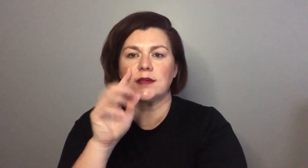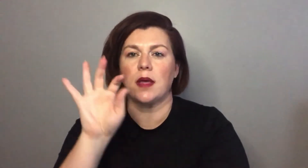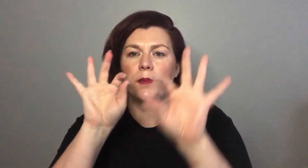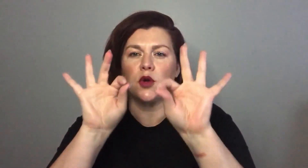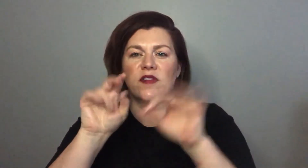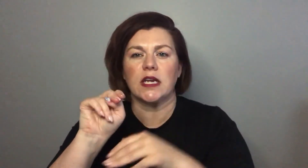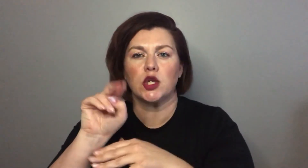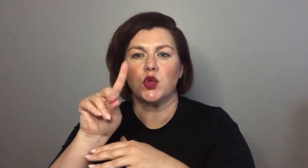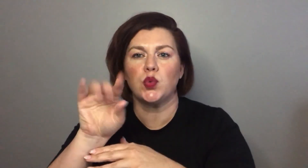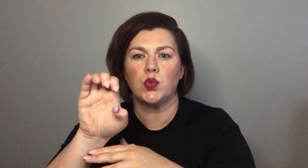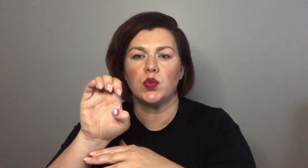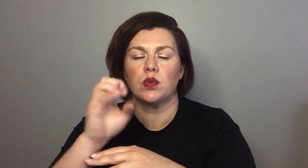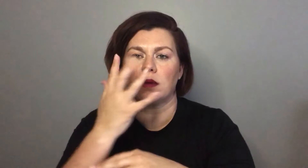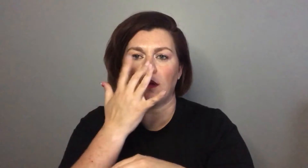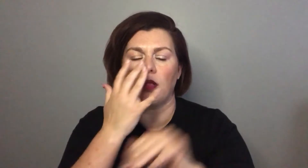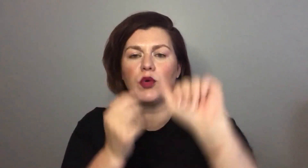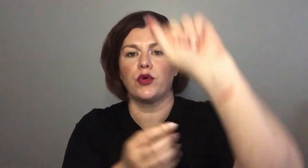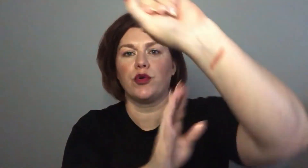it's just like a really beautiful nude